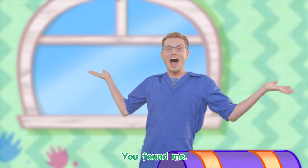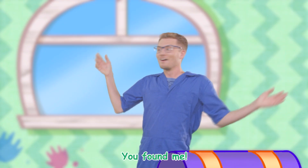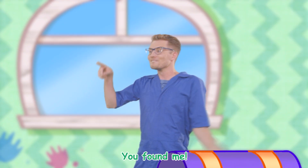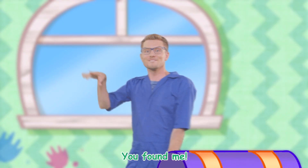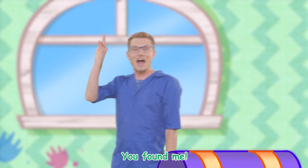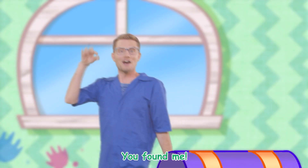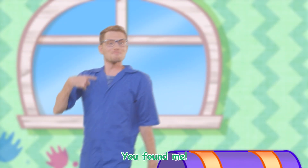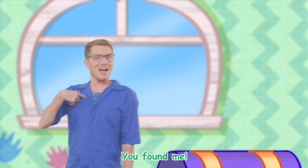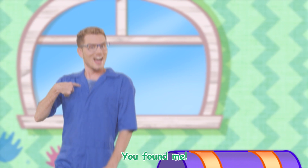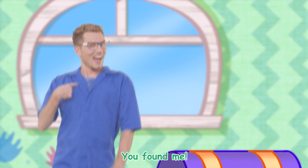You've found me.